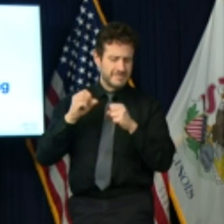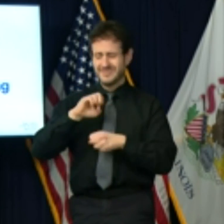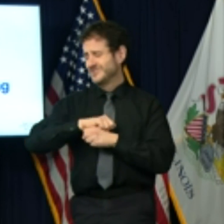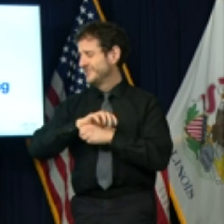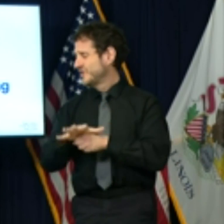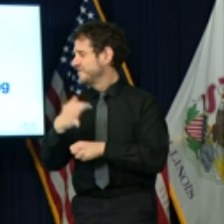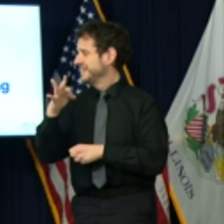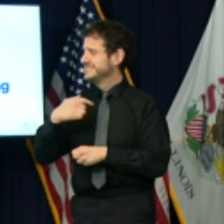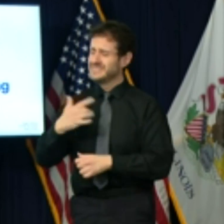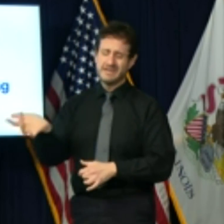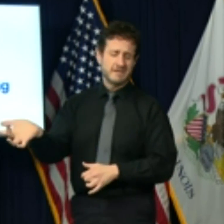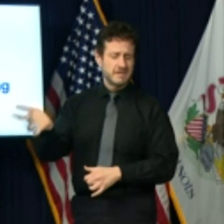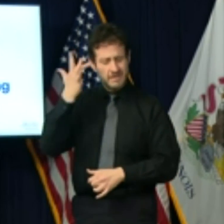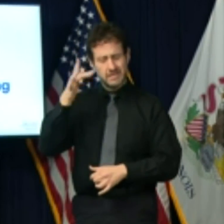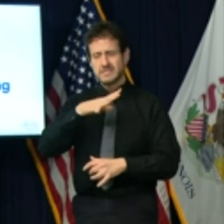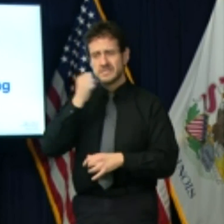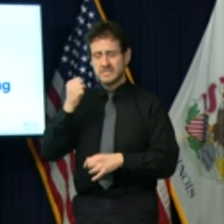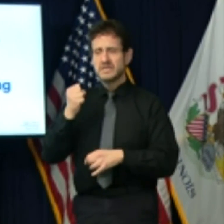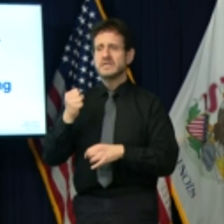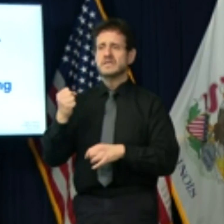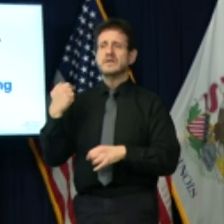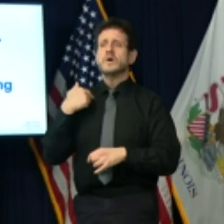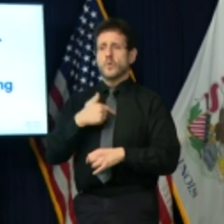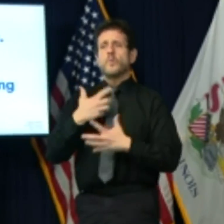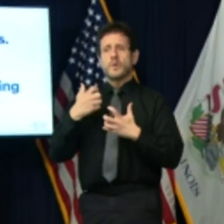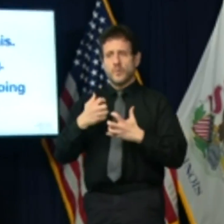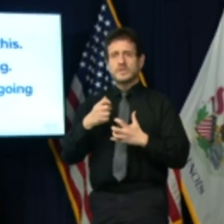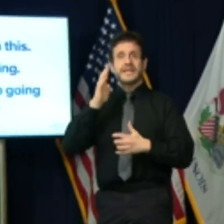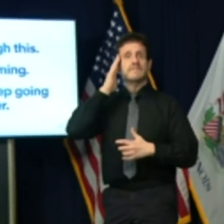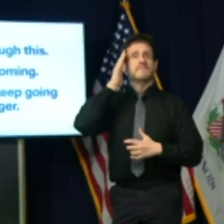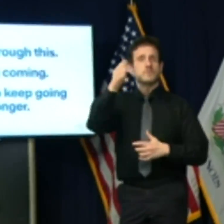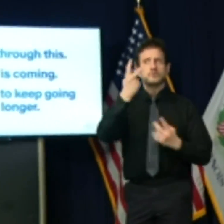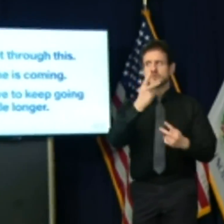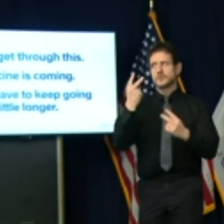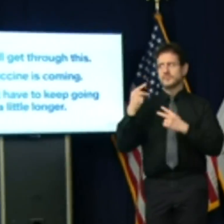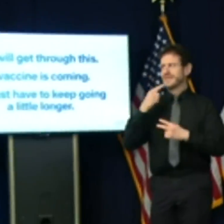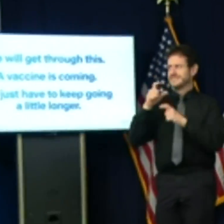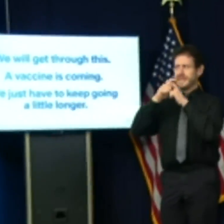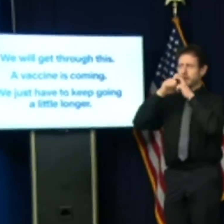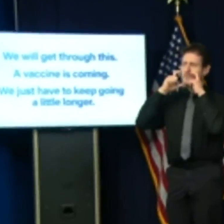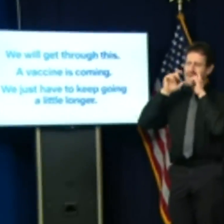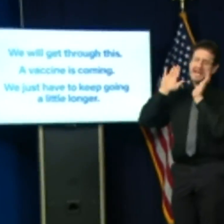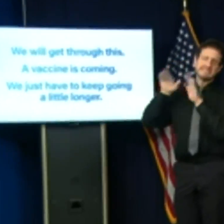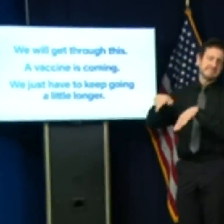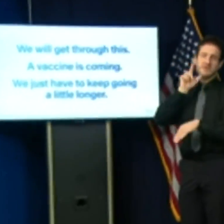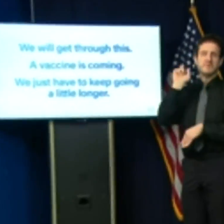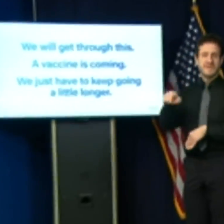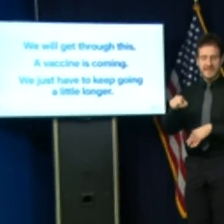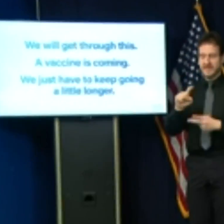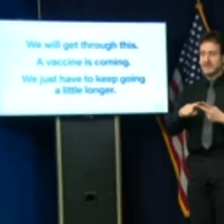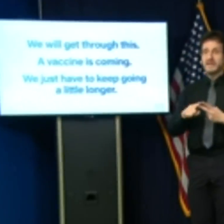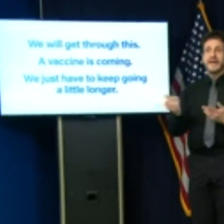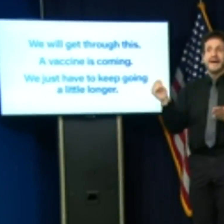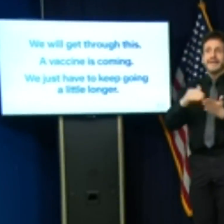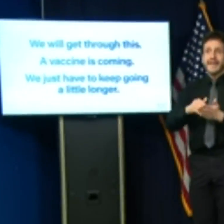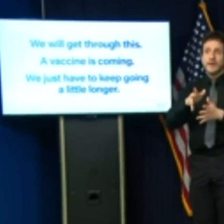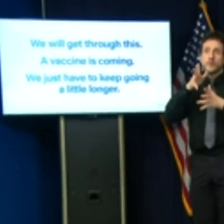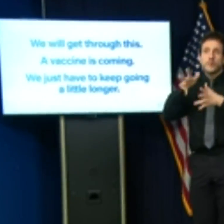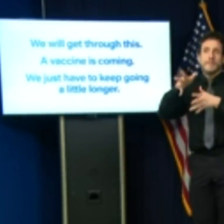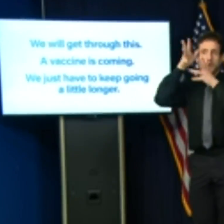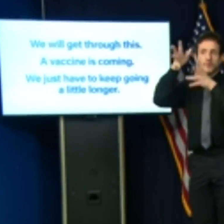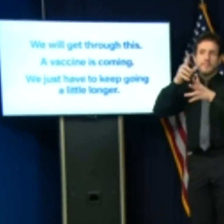world where masks are once again things that only doctors wear, where grandparents can hug their grandchildren, where